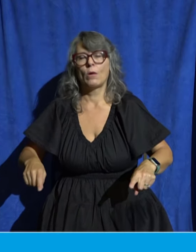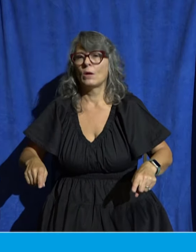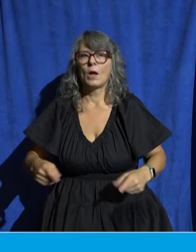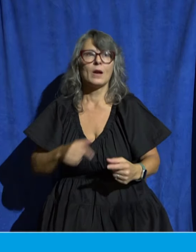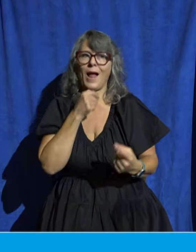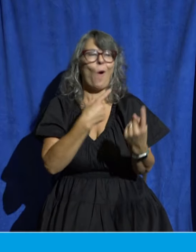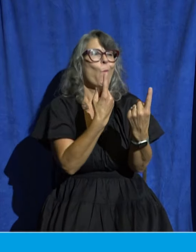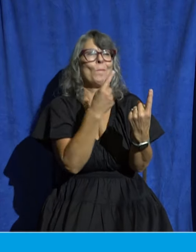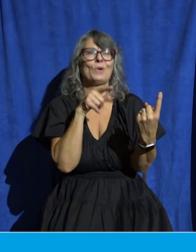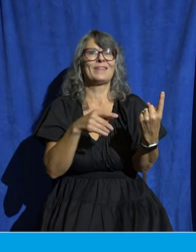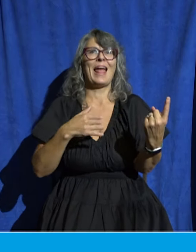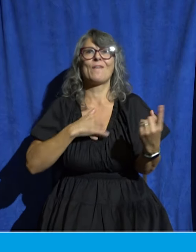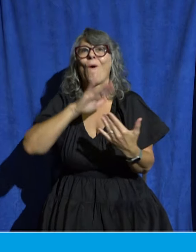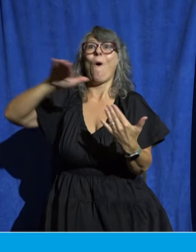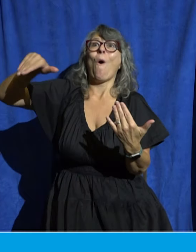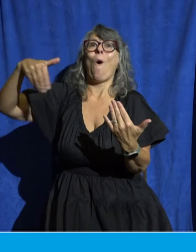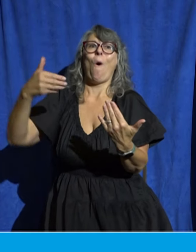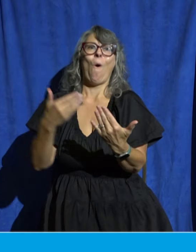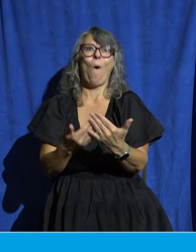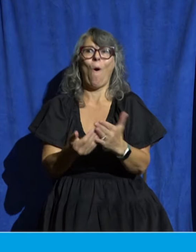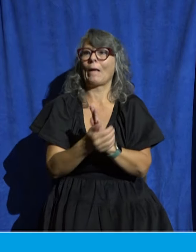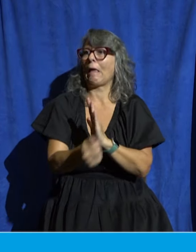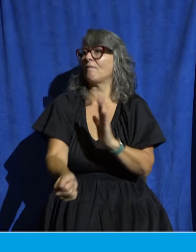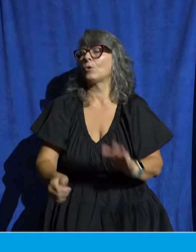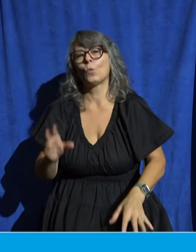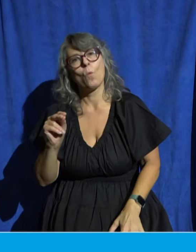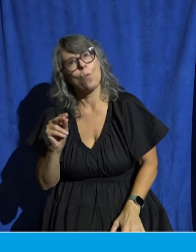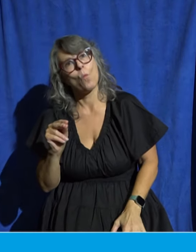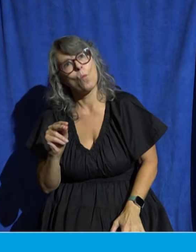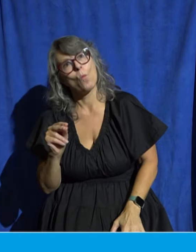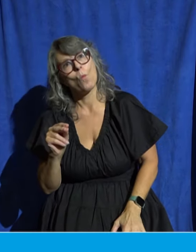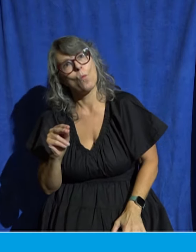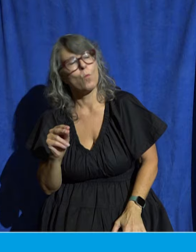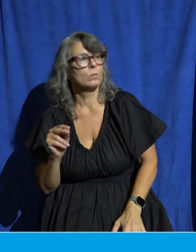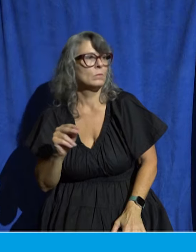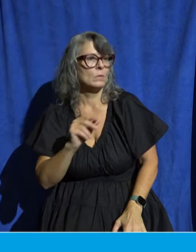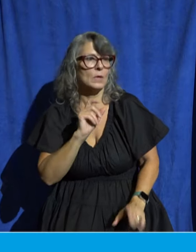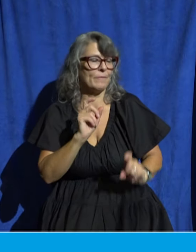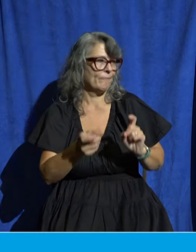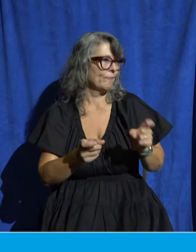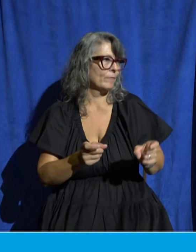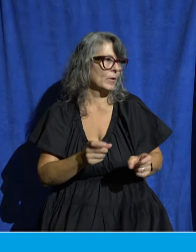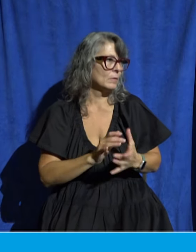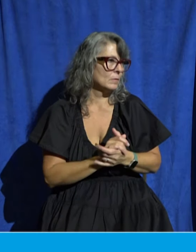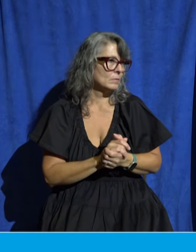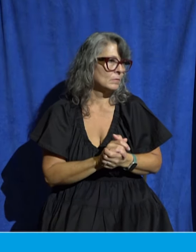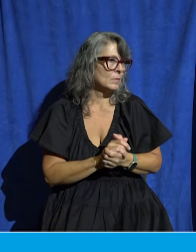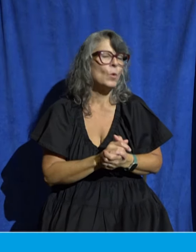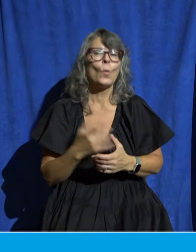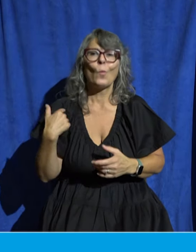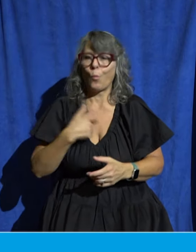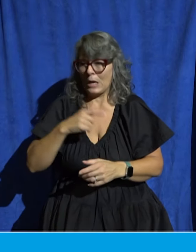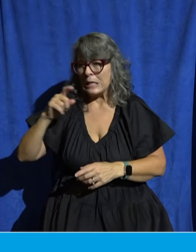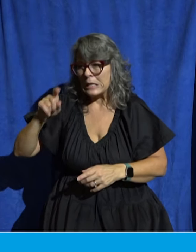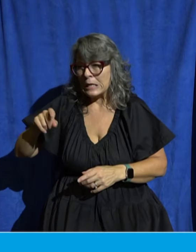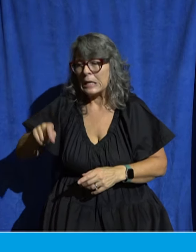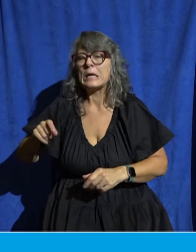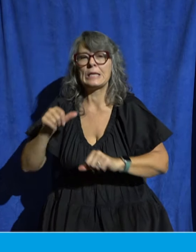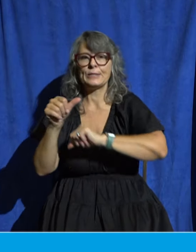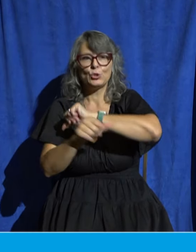one does. And God does this intentionally to remind us that we need each other. We need each other.